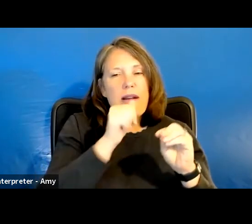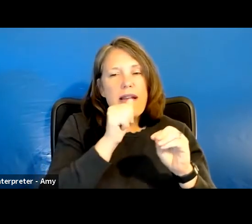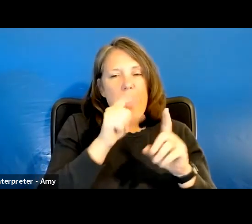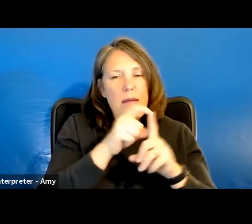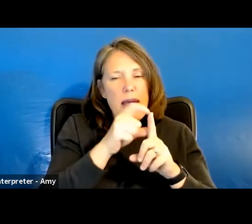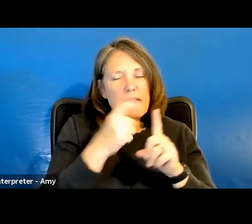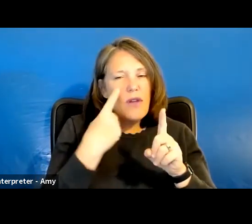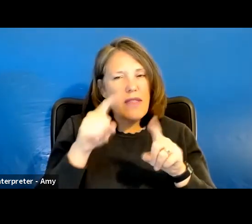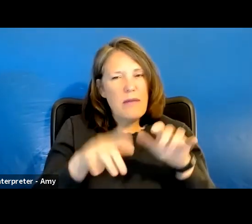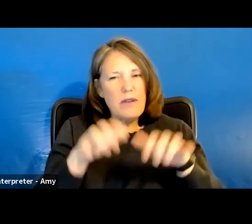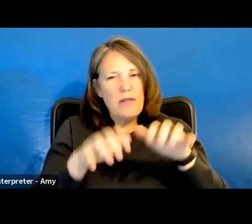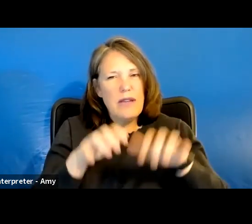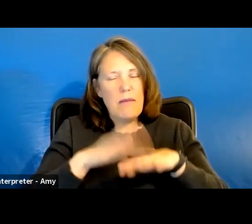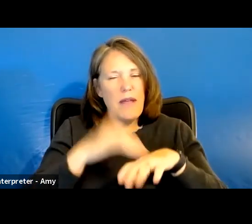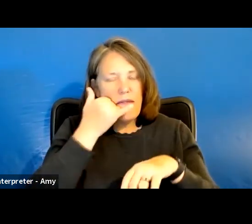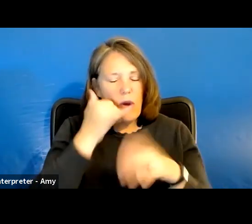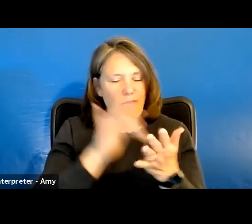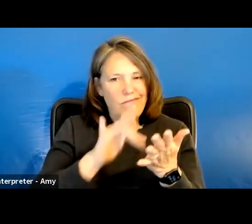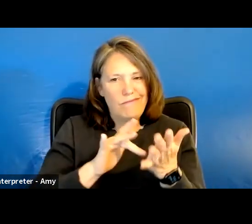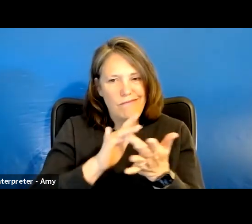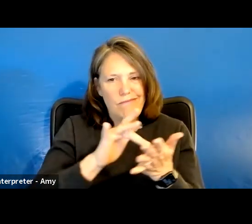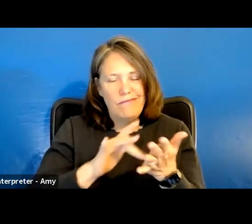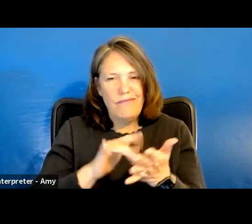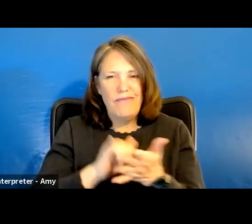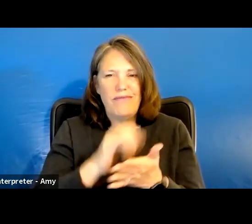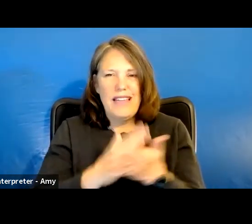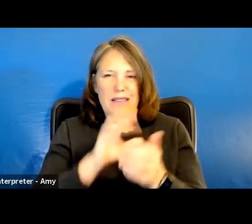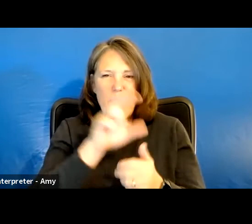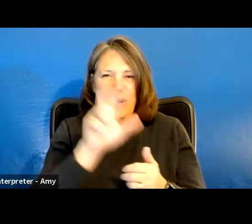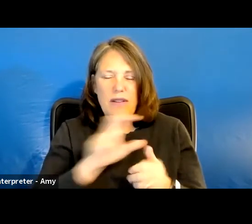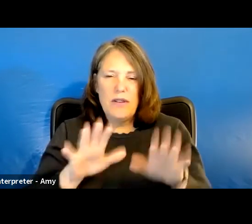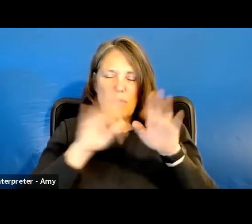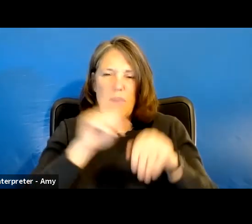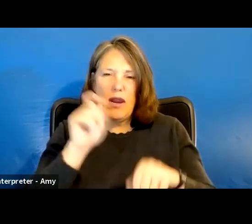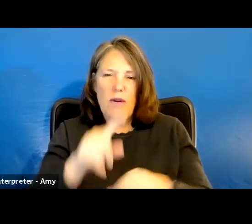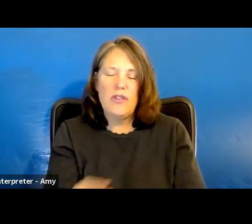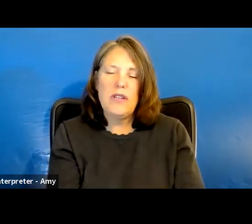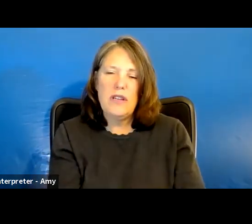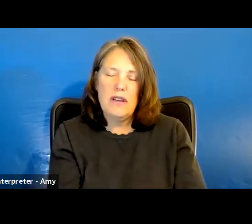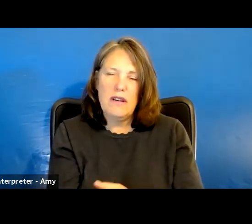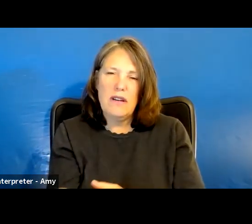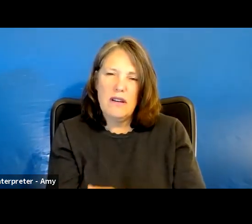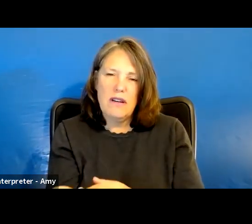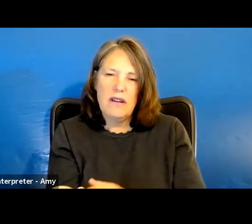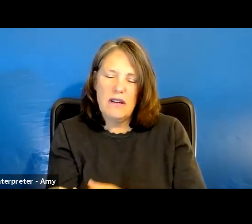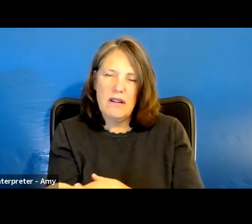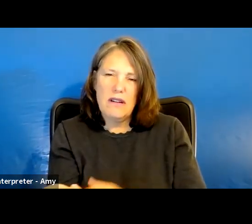them to type onto the phone. So that's part of Zoom. Great question. I have another one.